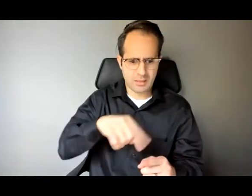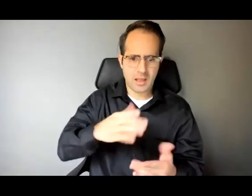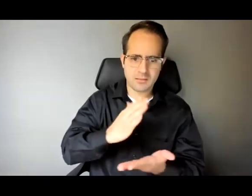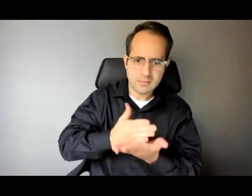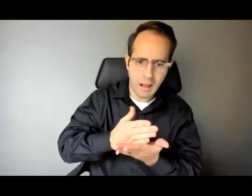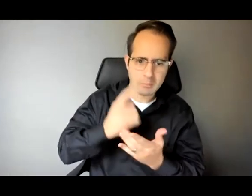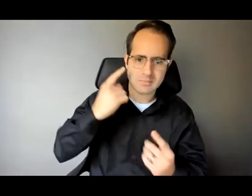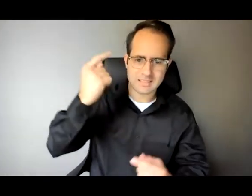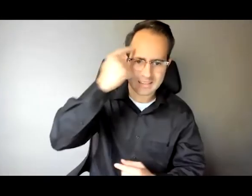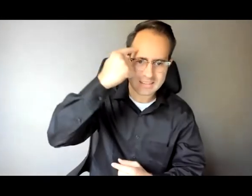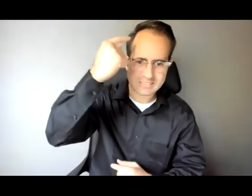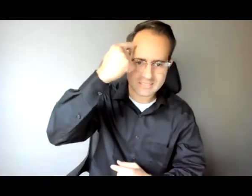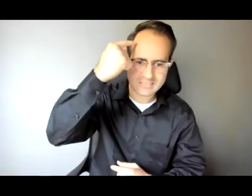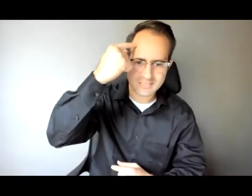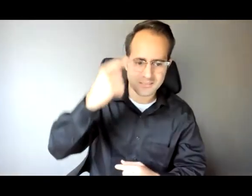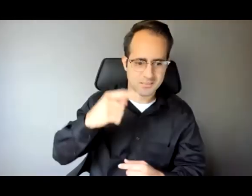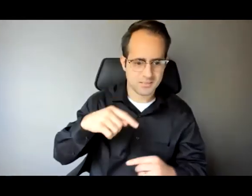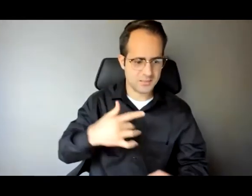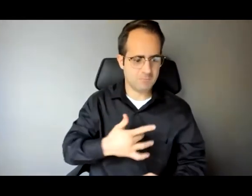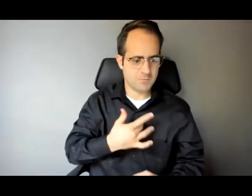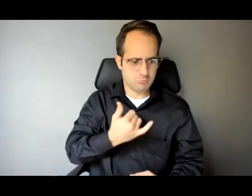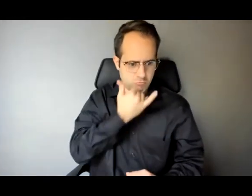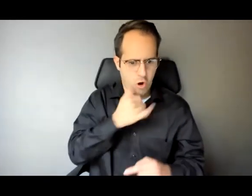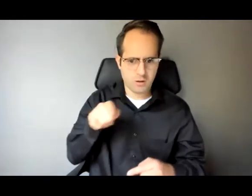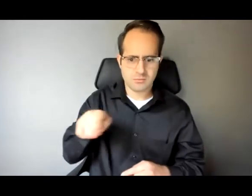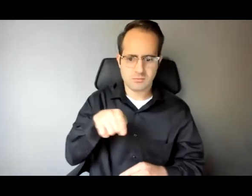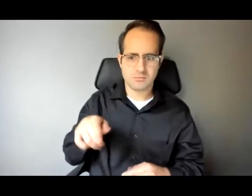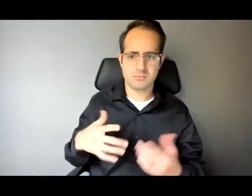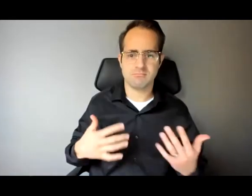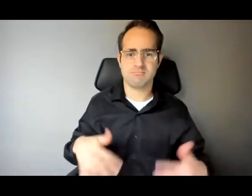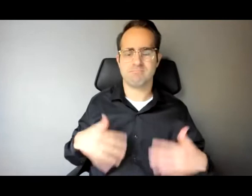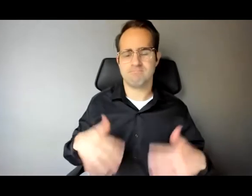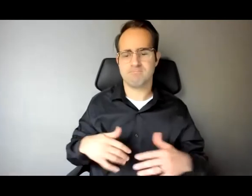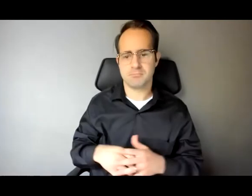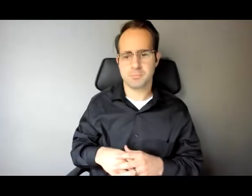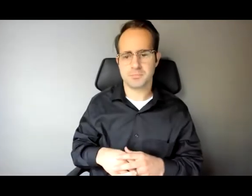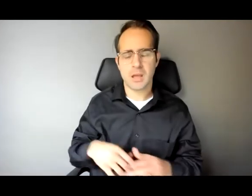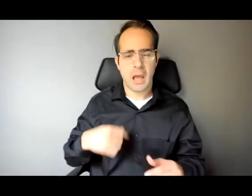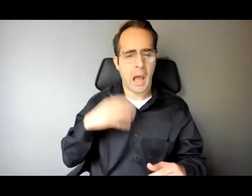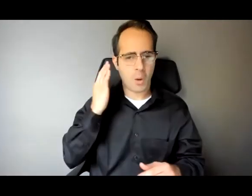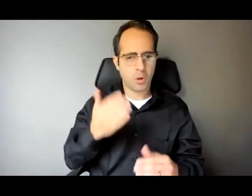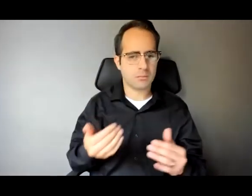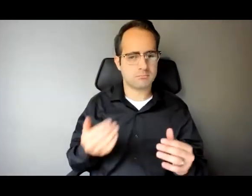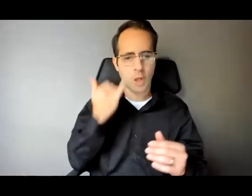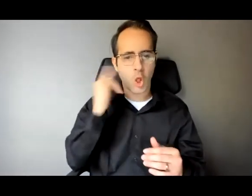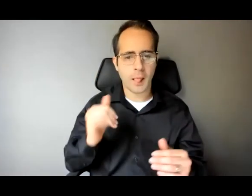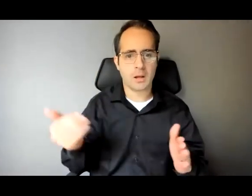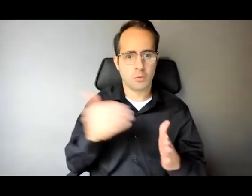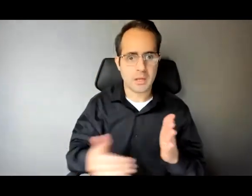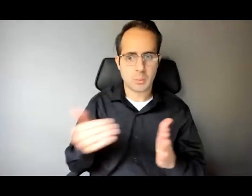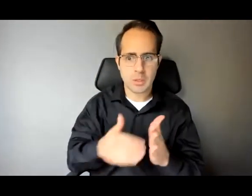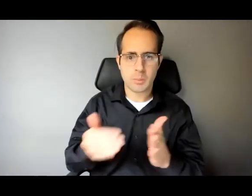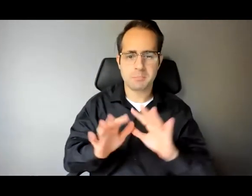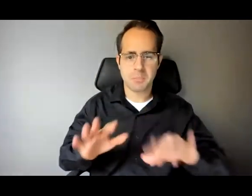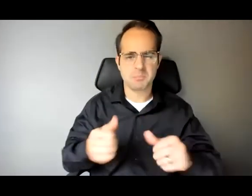think you know I think we have to try to get back there by some version of what I said earlier I'm going to be a bit of a broken record here I remember a story I remember